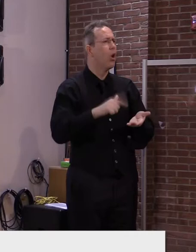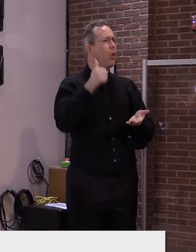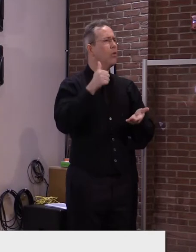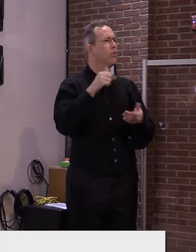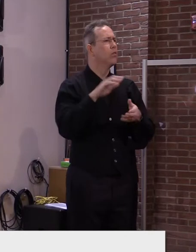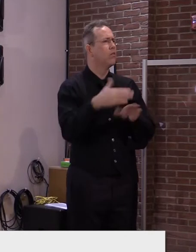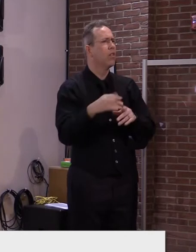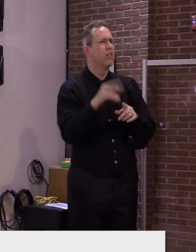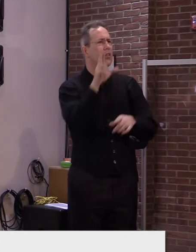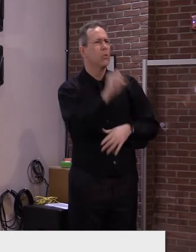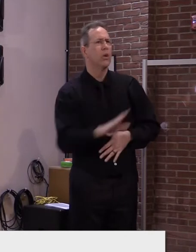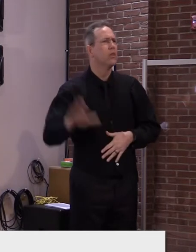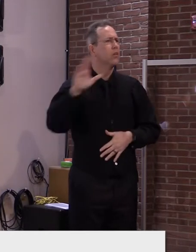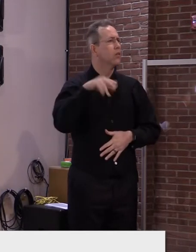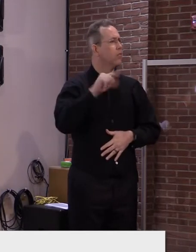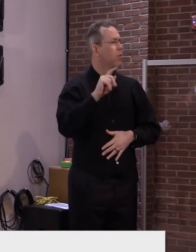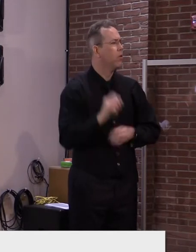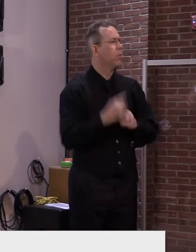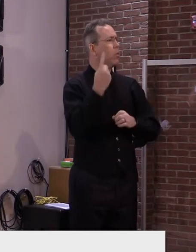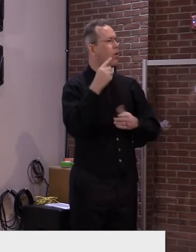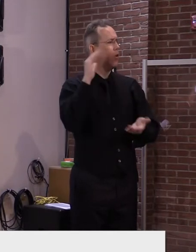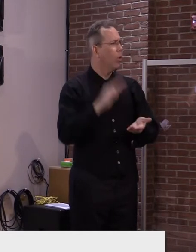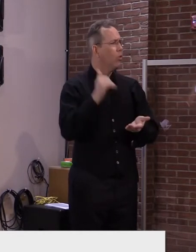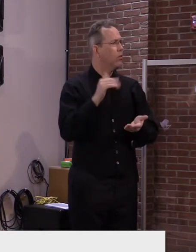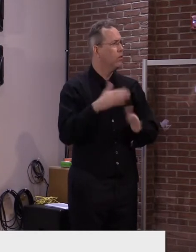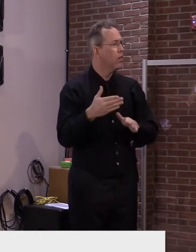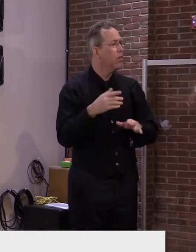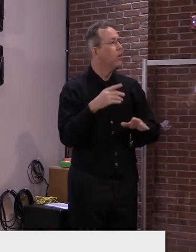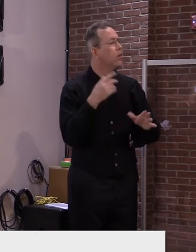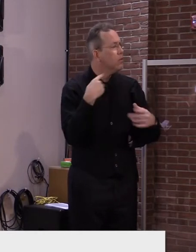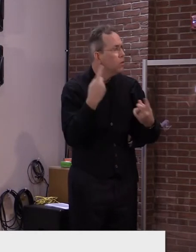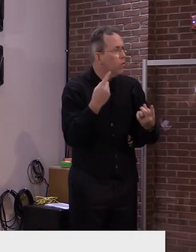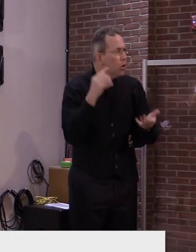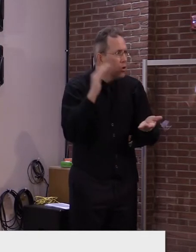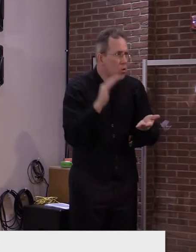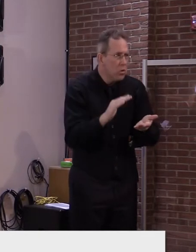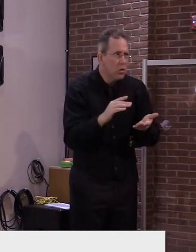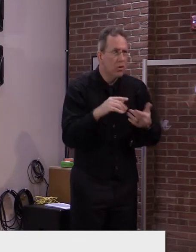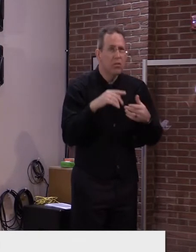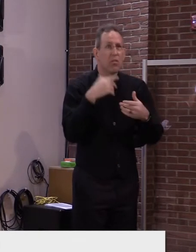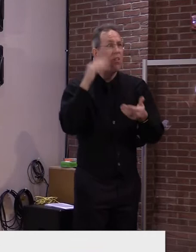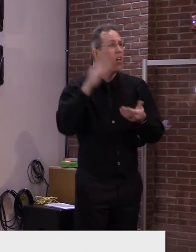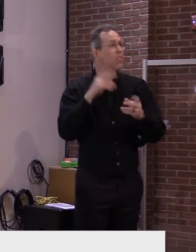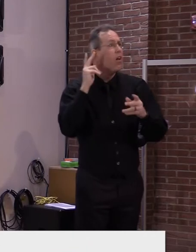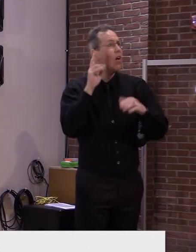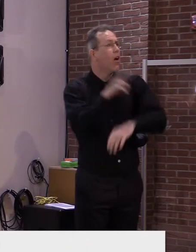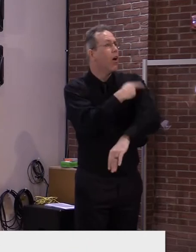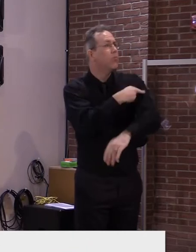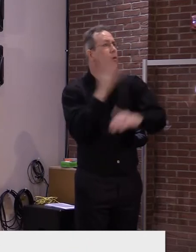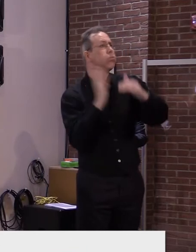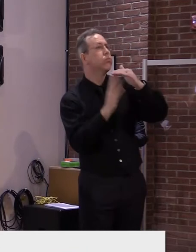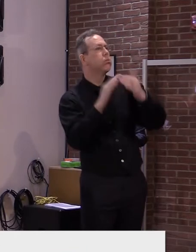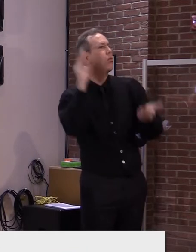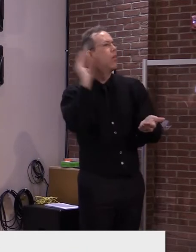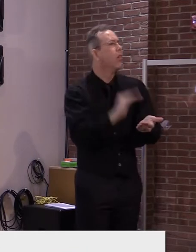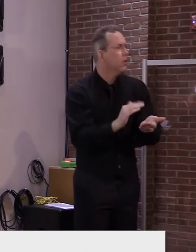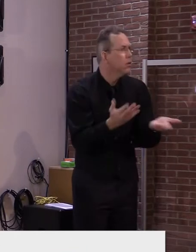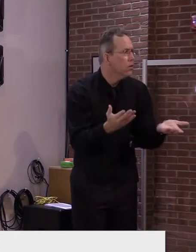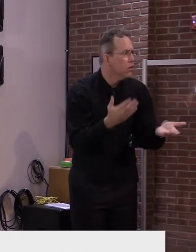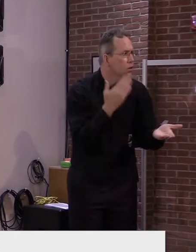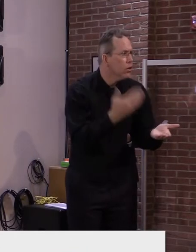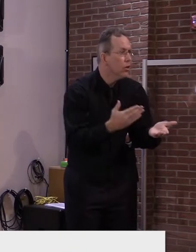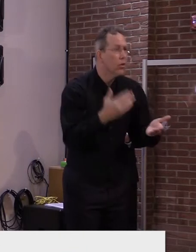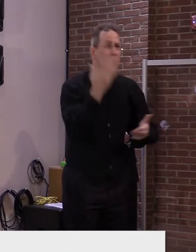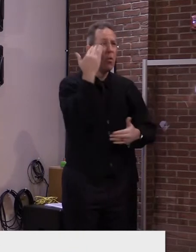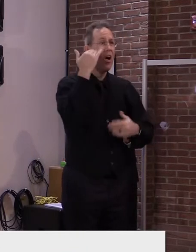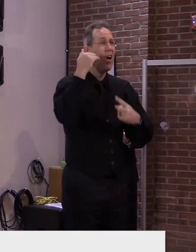significant decrease in deaths and hospitalizations since January. Our vaccine strategy is a major part of